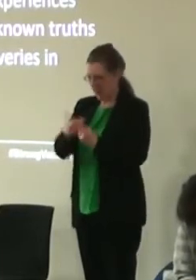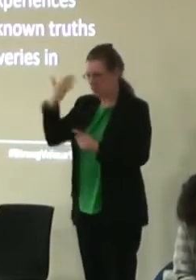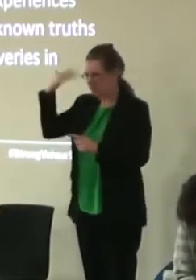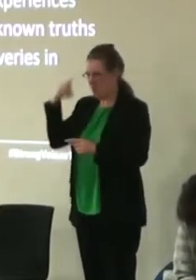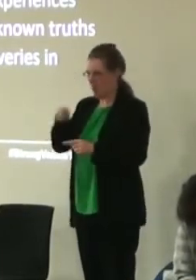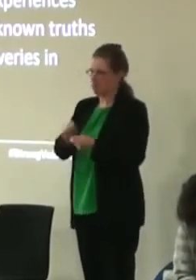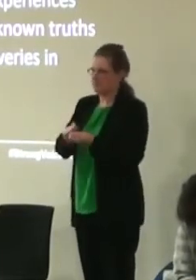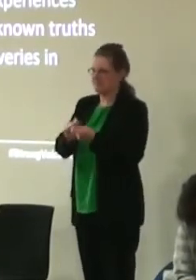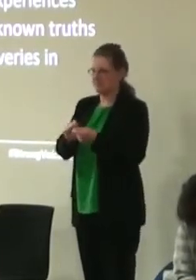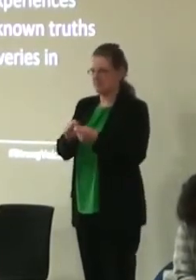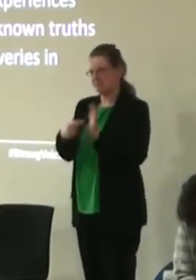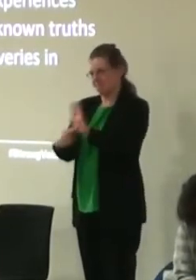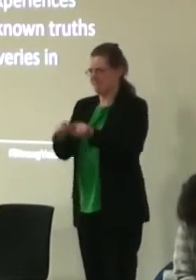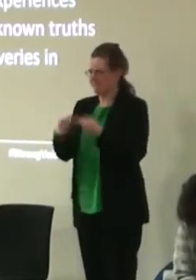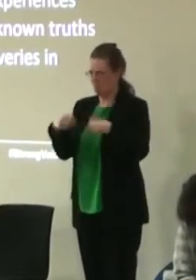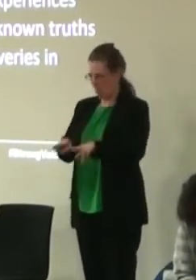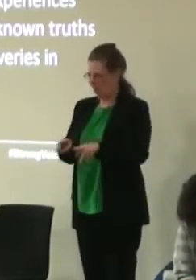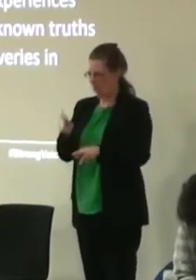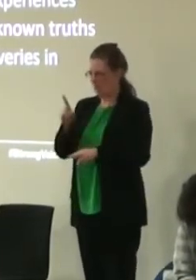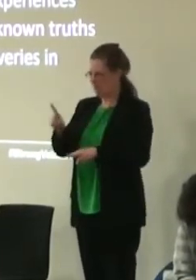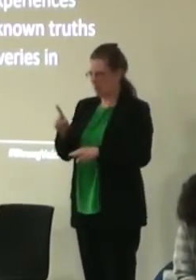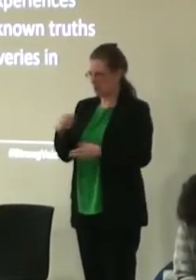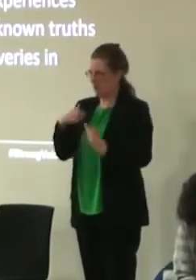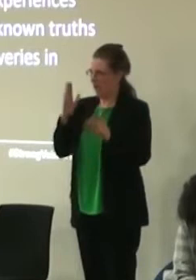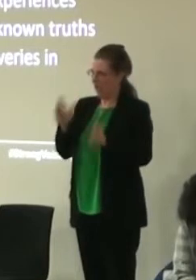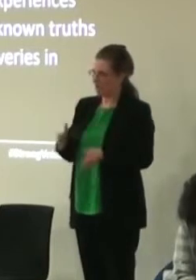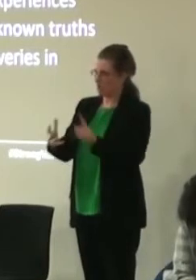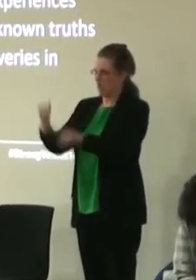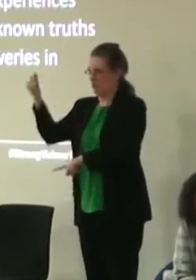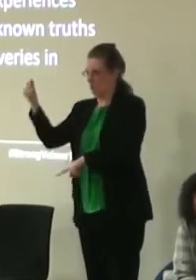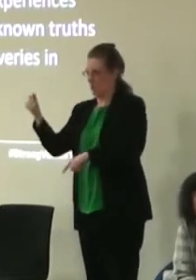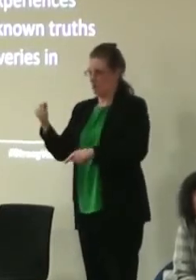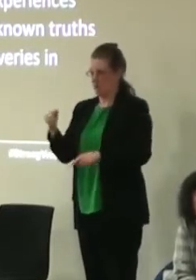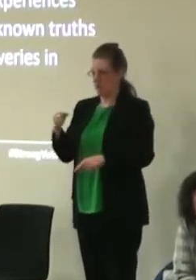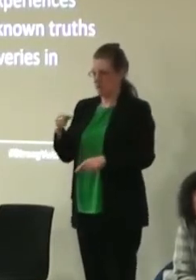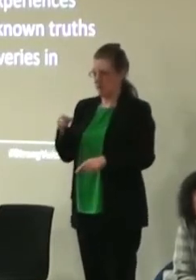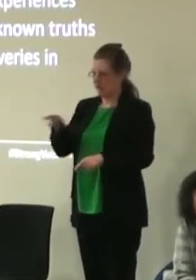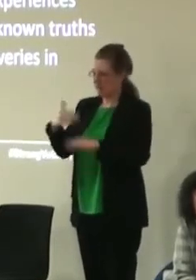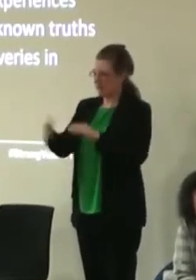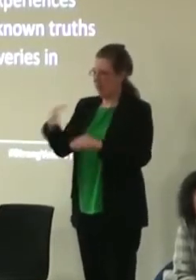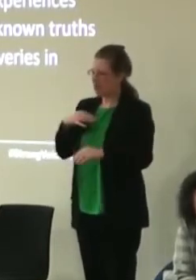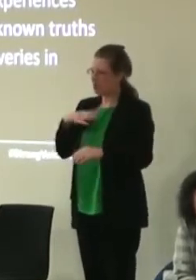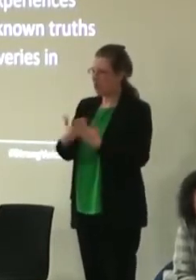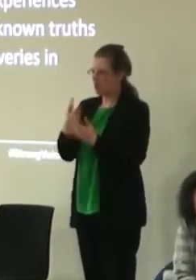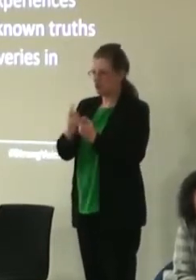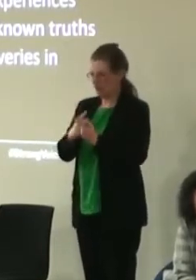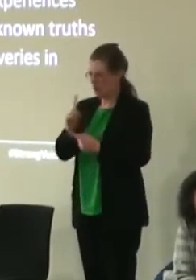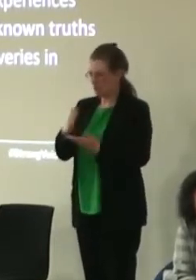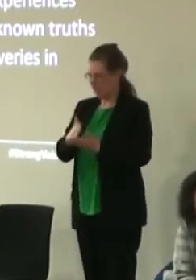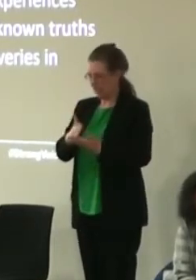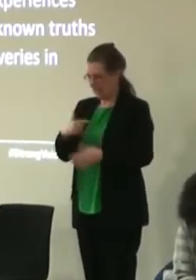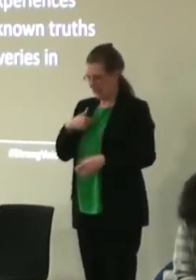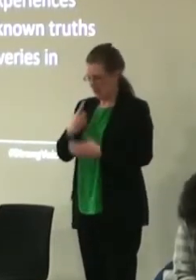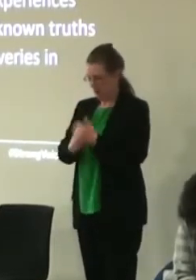can do to encourage funders not to constantly request brand new stuff but actually to recognise that we're only ever